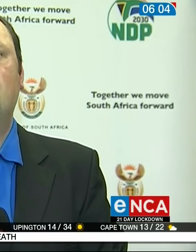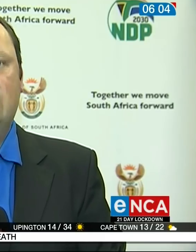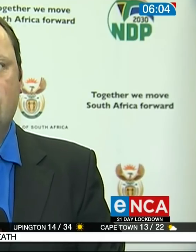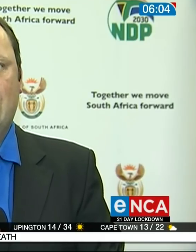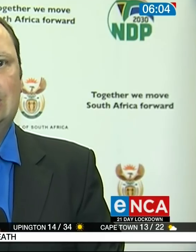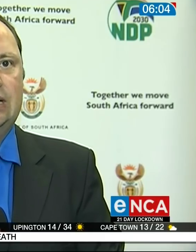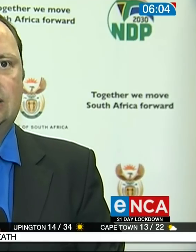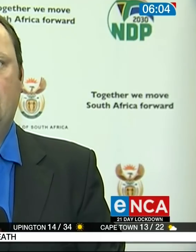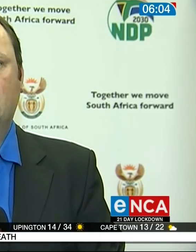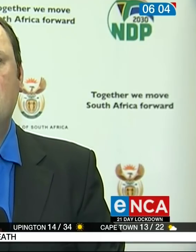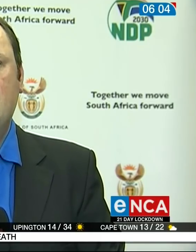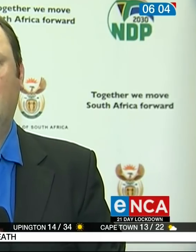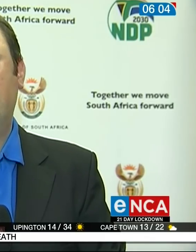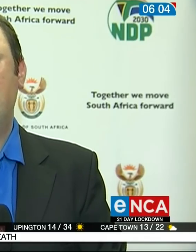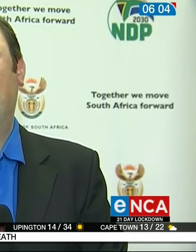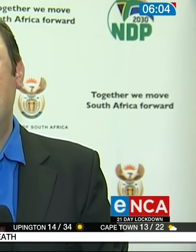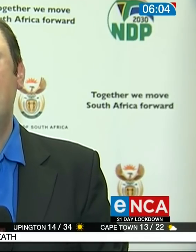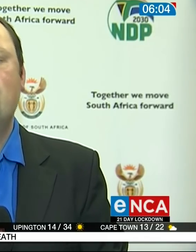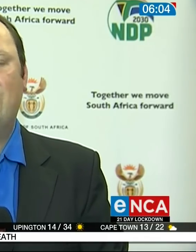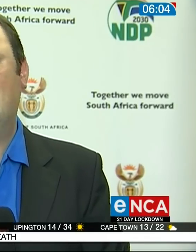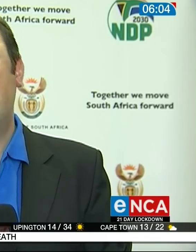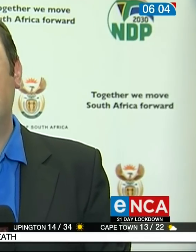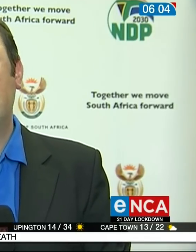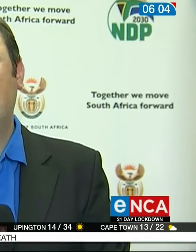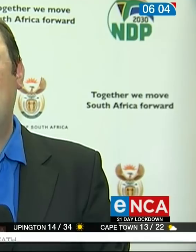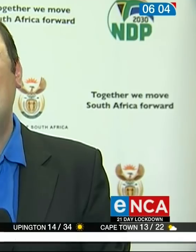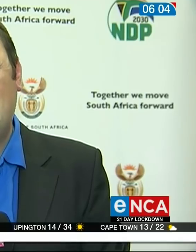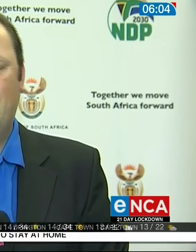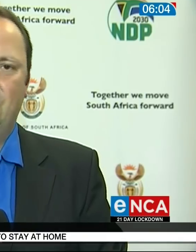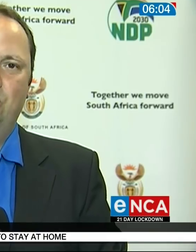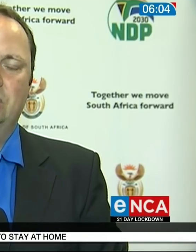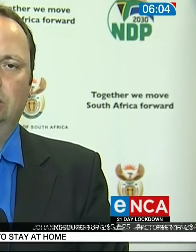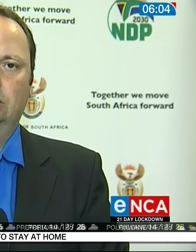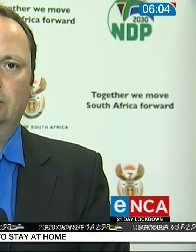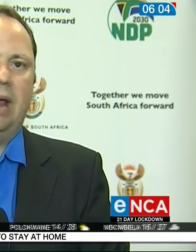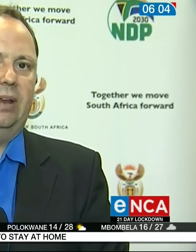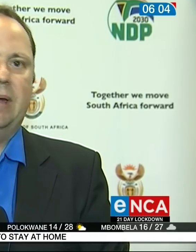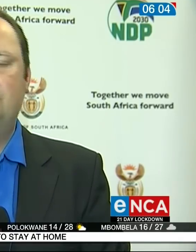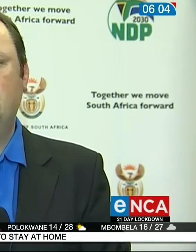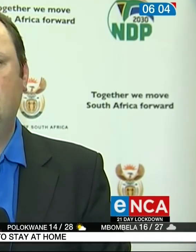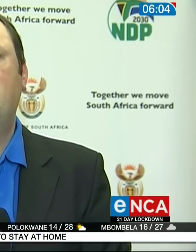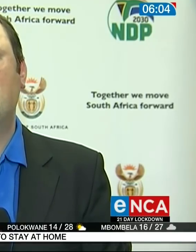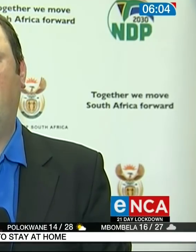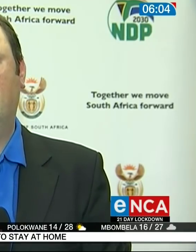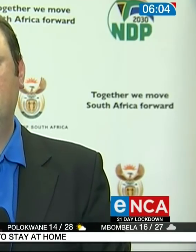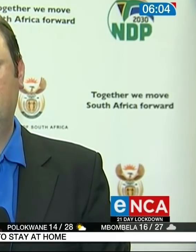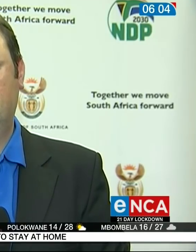It has reiterated its appeal to people to adhere to the regulations and to stay at home. Barry Bateman, Pretoria.